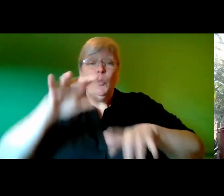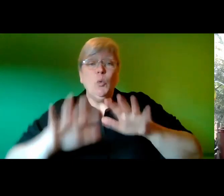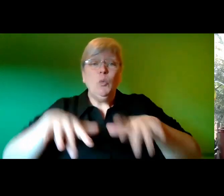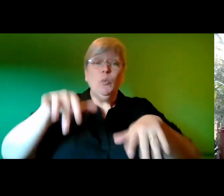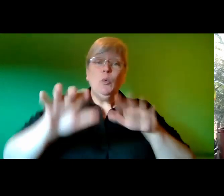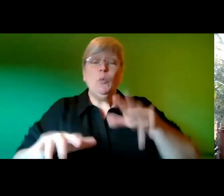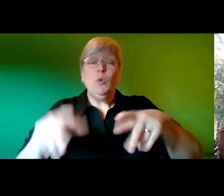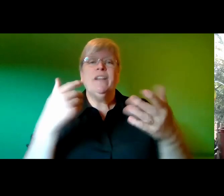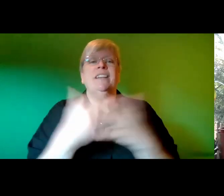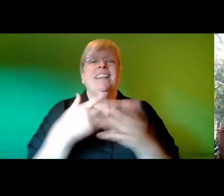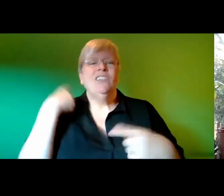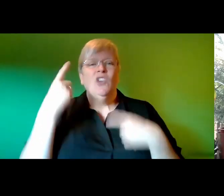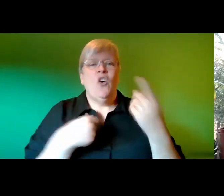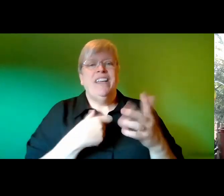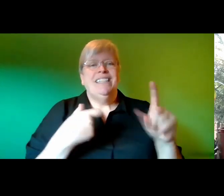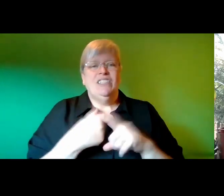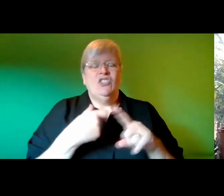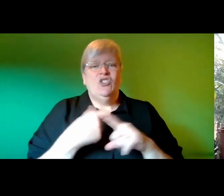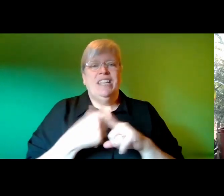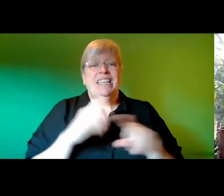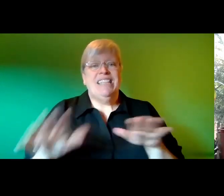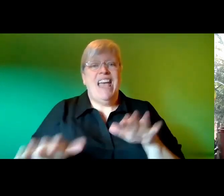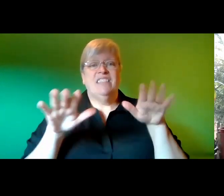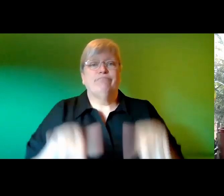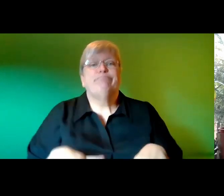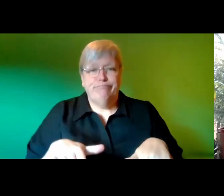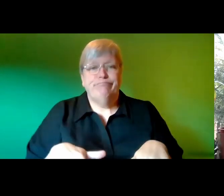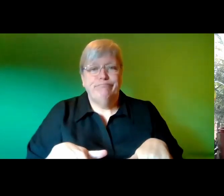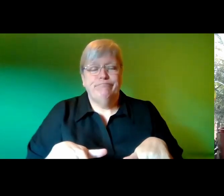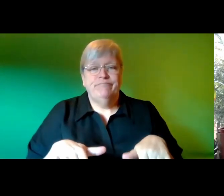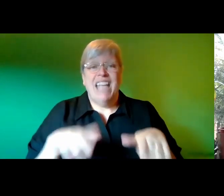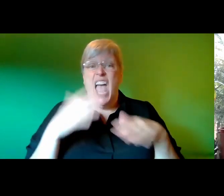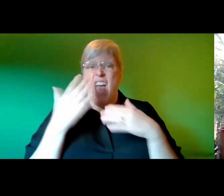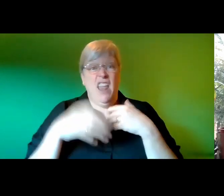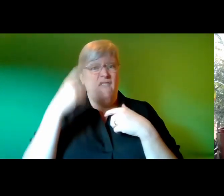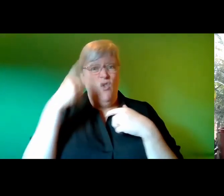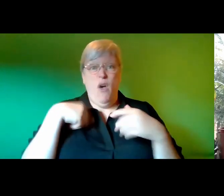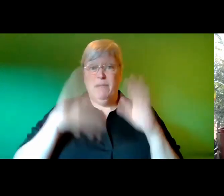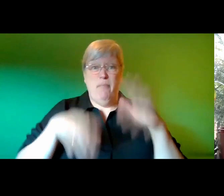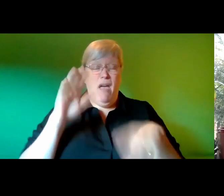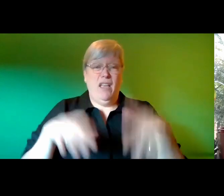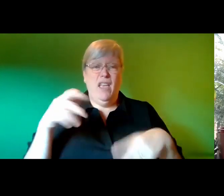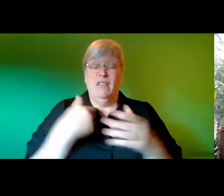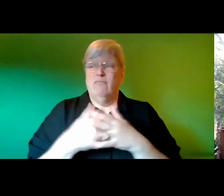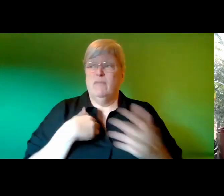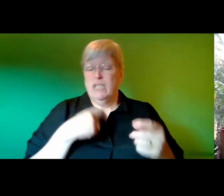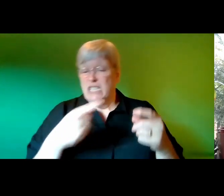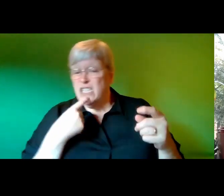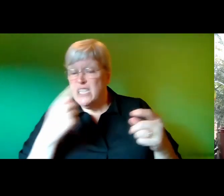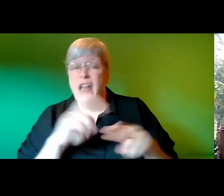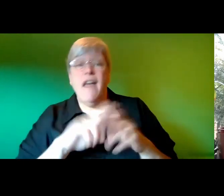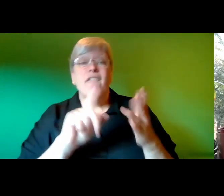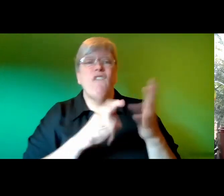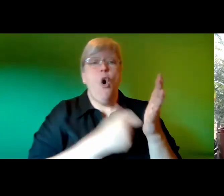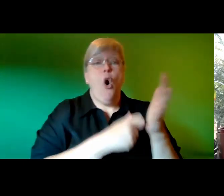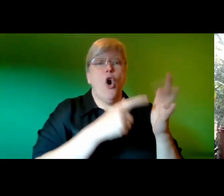piano as karina's hands slumped down on the keys i didn't think i was banging the marking say fortissimo yes but there's a